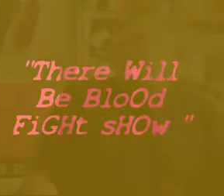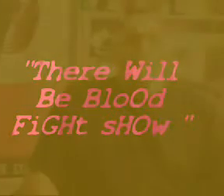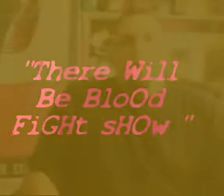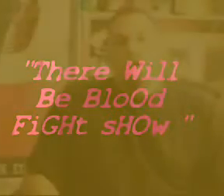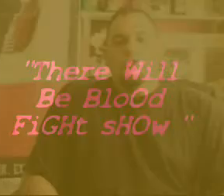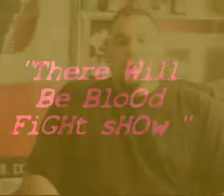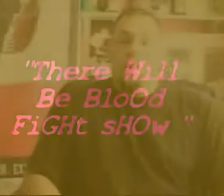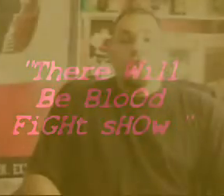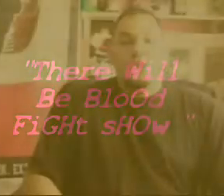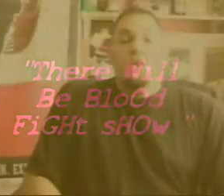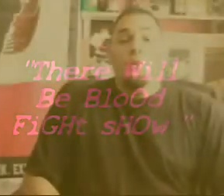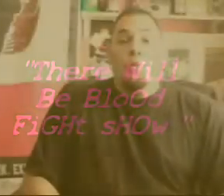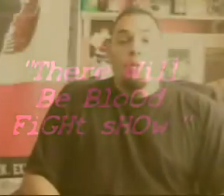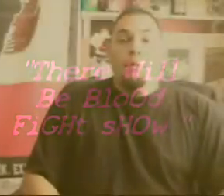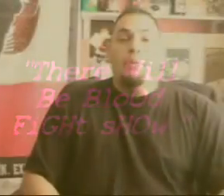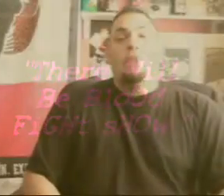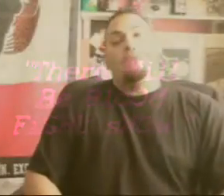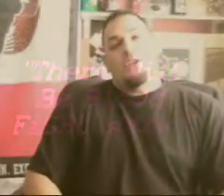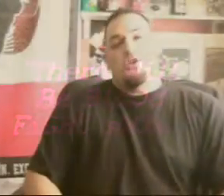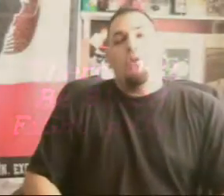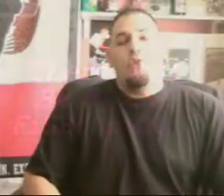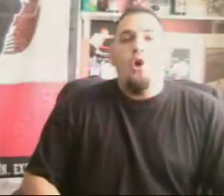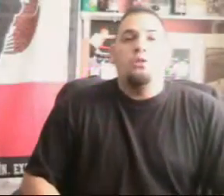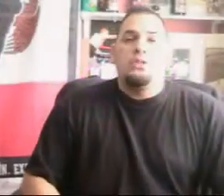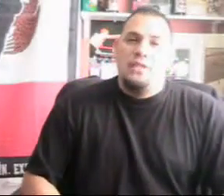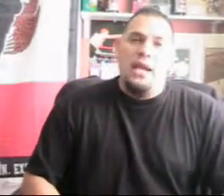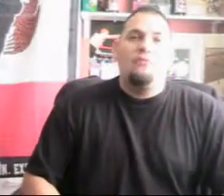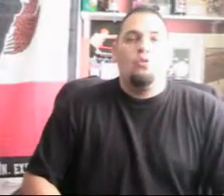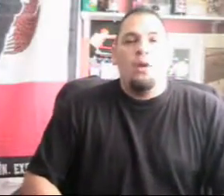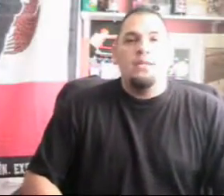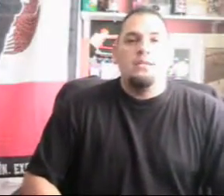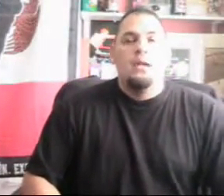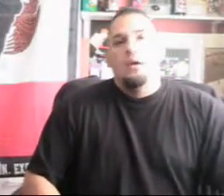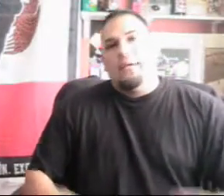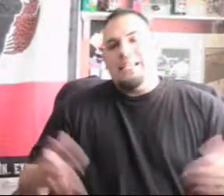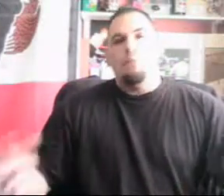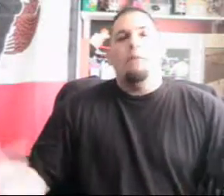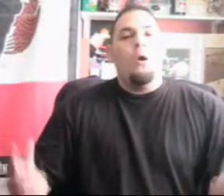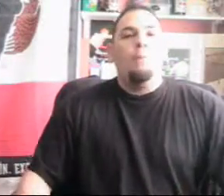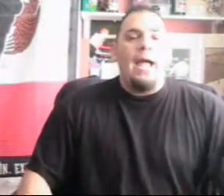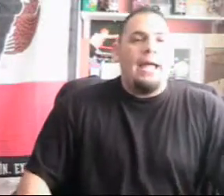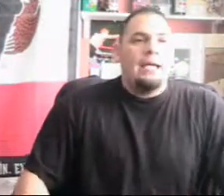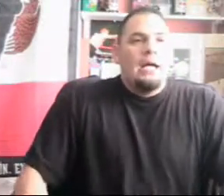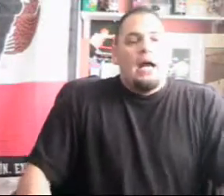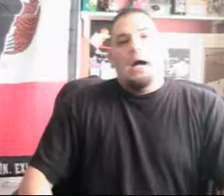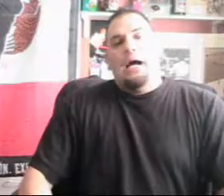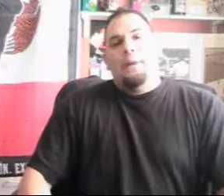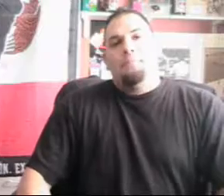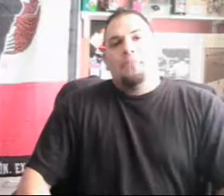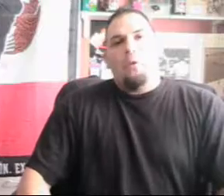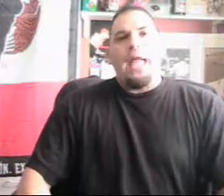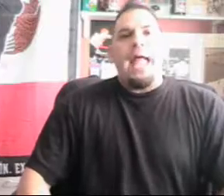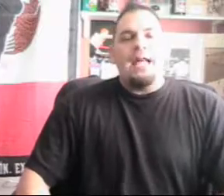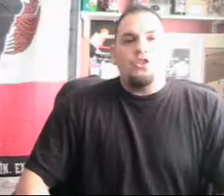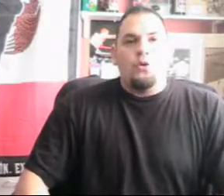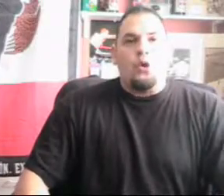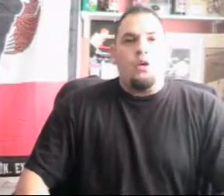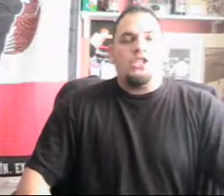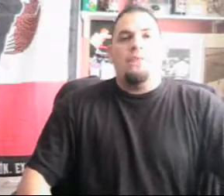Welcome to another edition of the Wobby Blood Fight Show. I'm your host Dave Blaine. Here's a mailbag. I want to answer a question